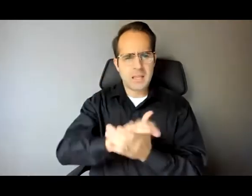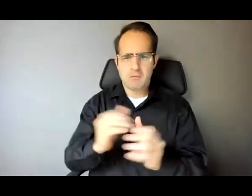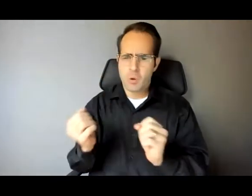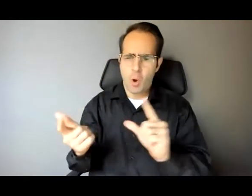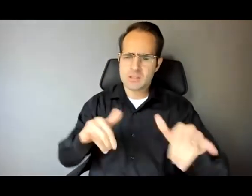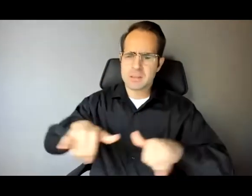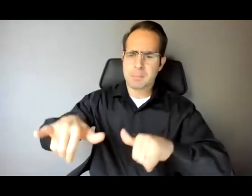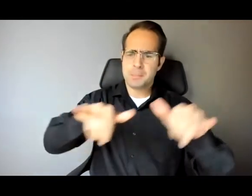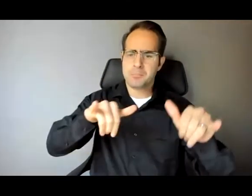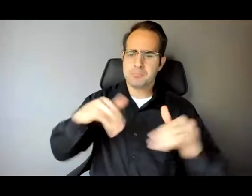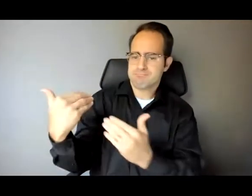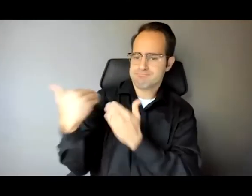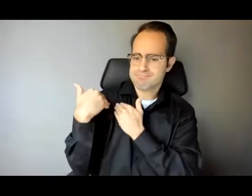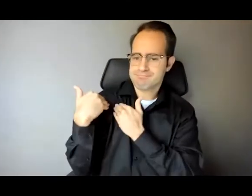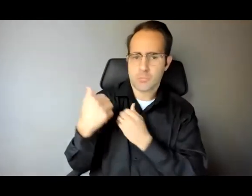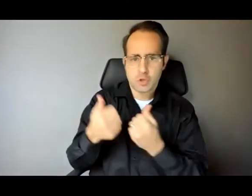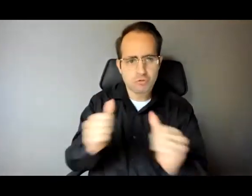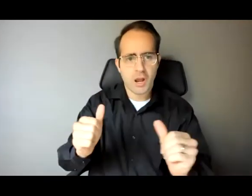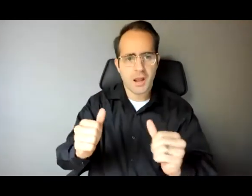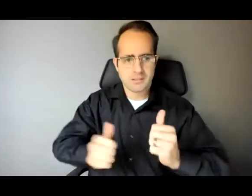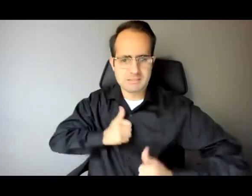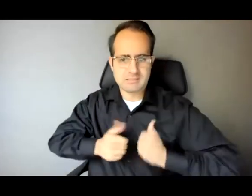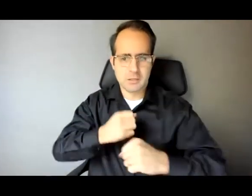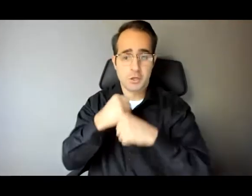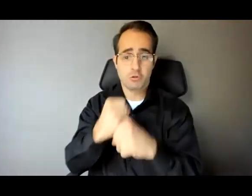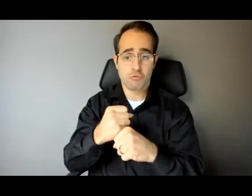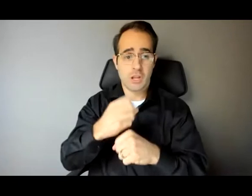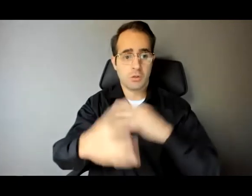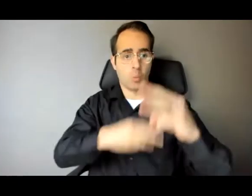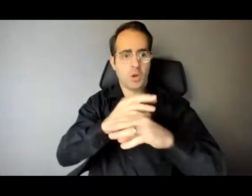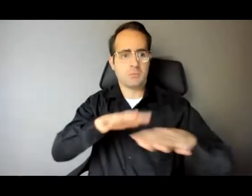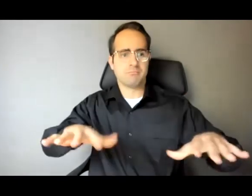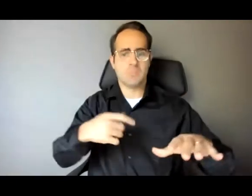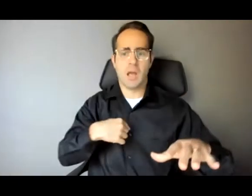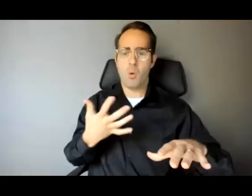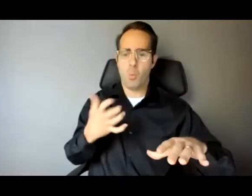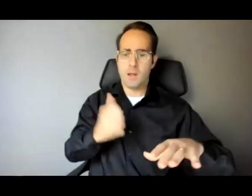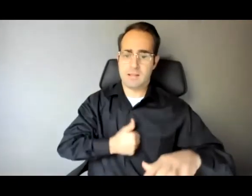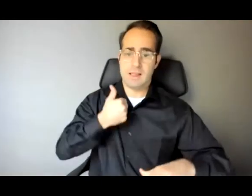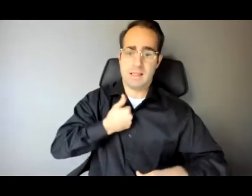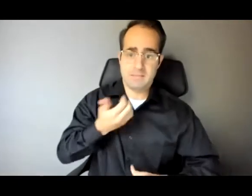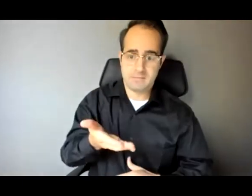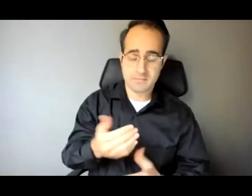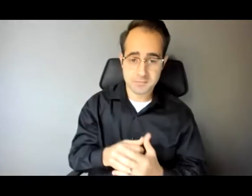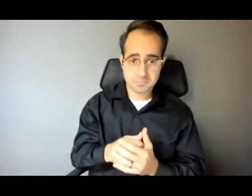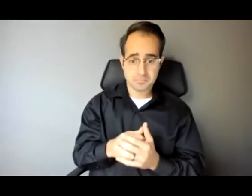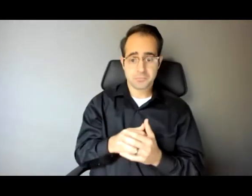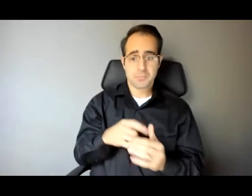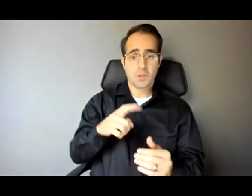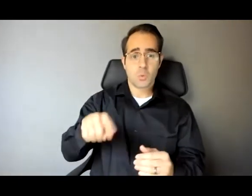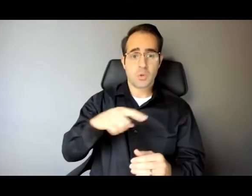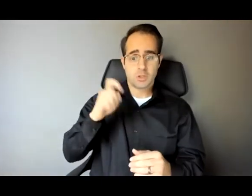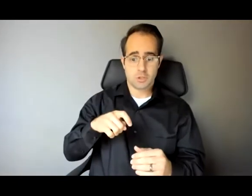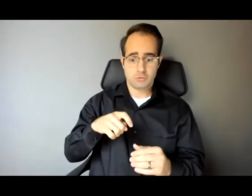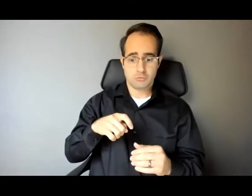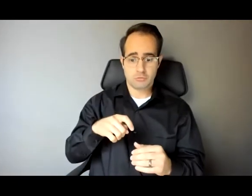you want to live in. We all have the ability and the responsibility to minister to the world in a way that can change